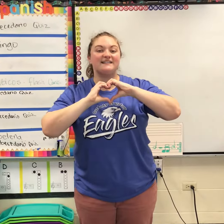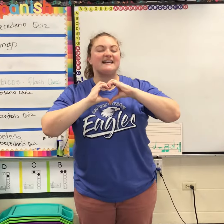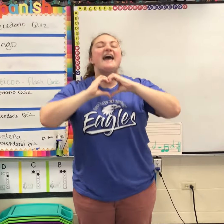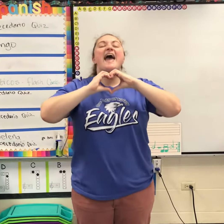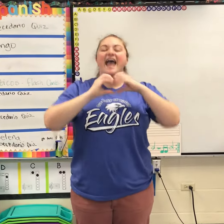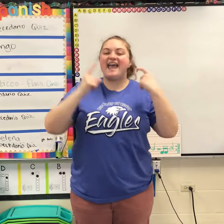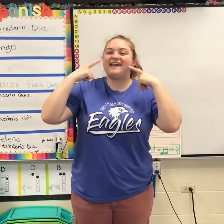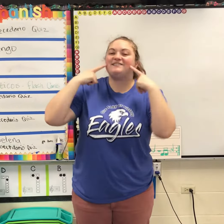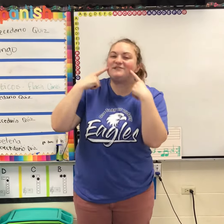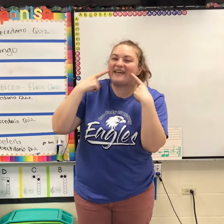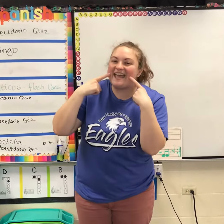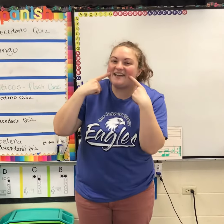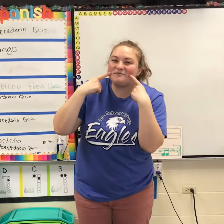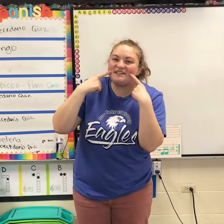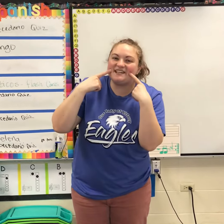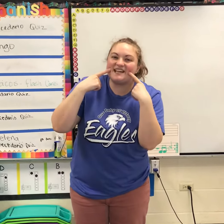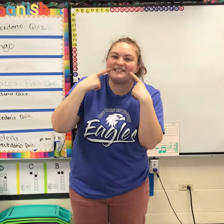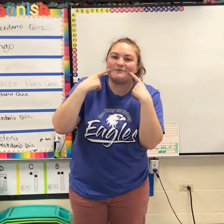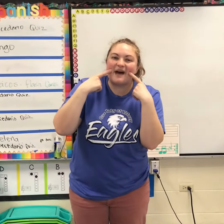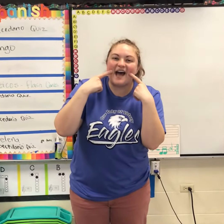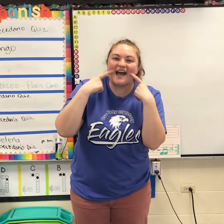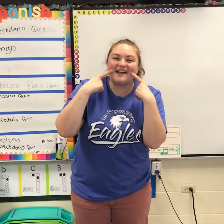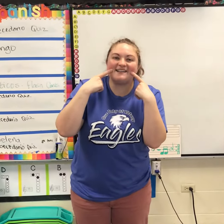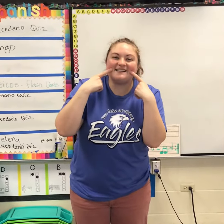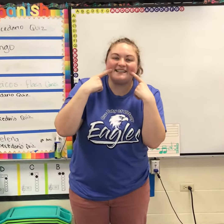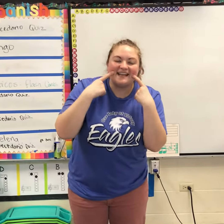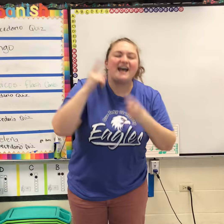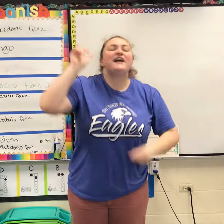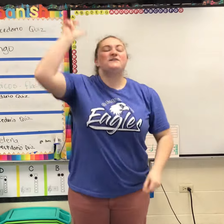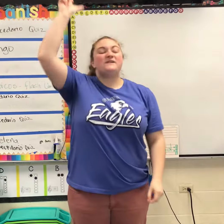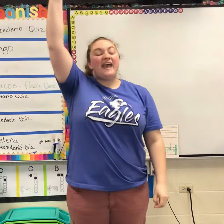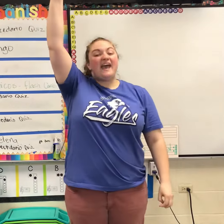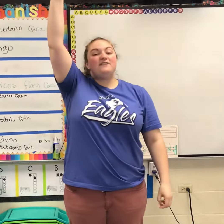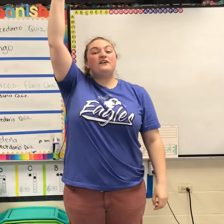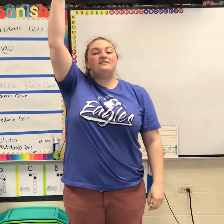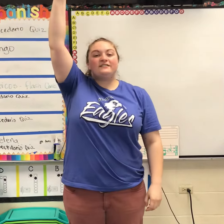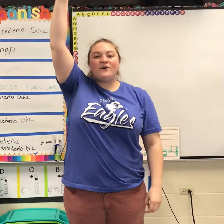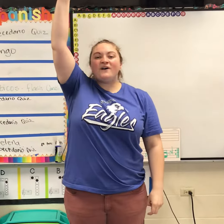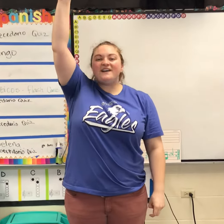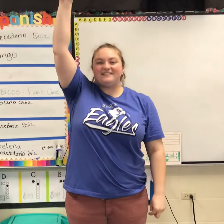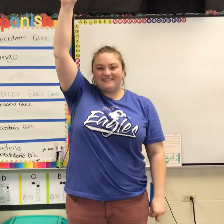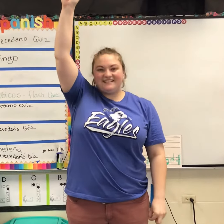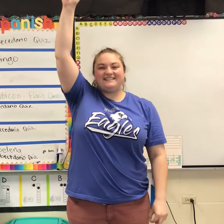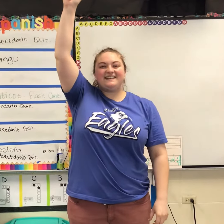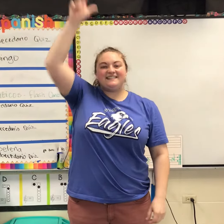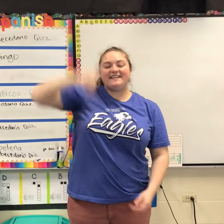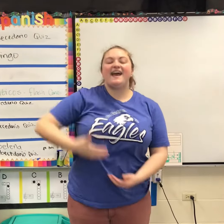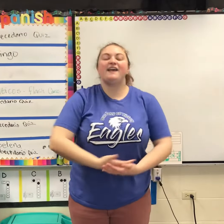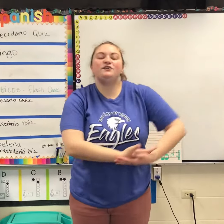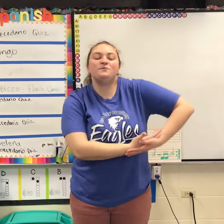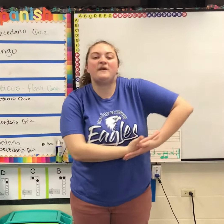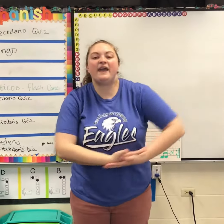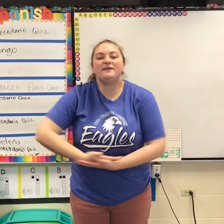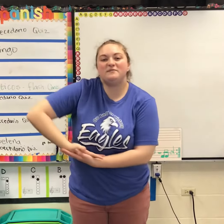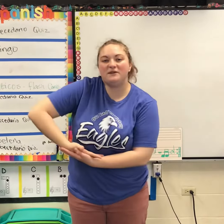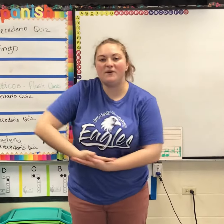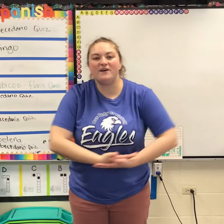and you gave me a smile. You gave us Lord Jesus and you made me your